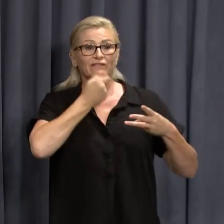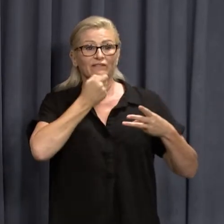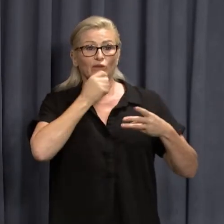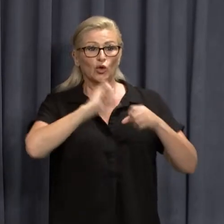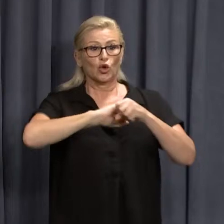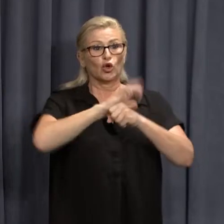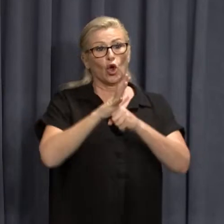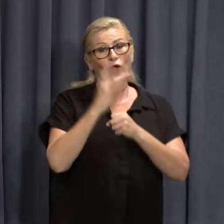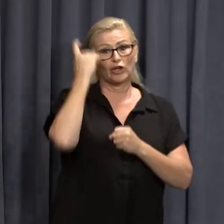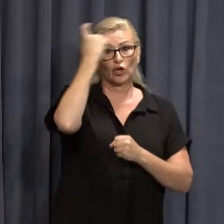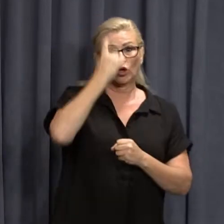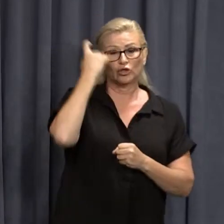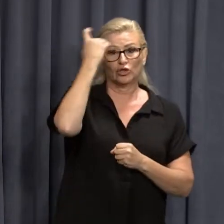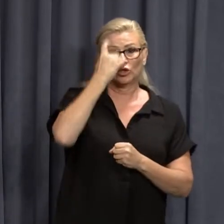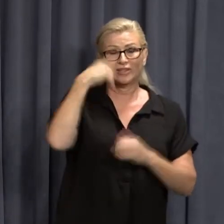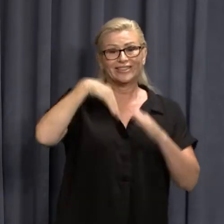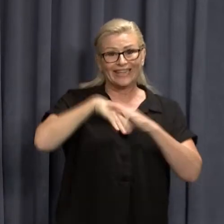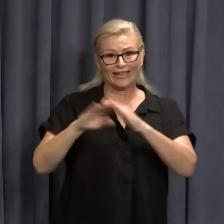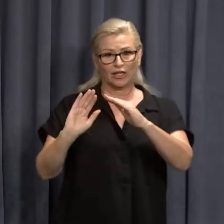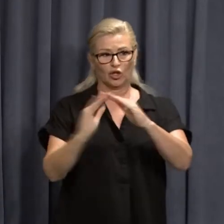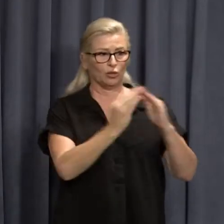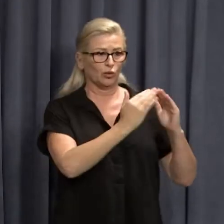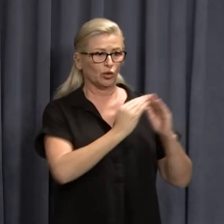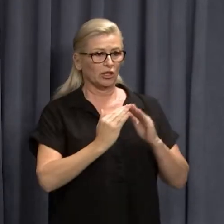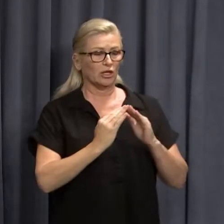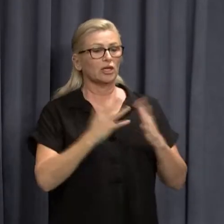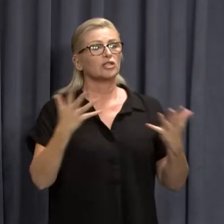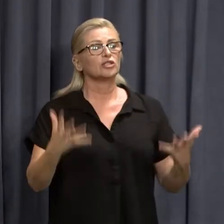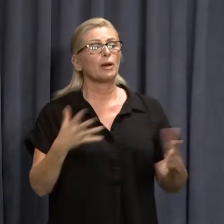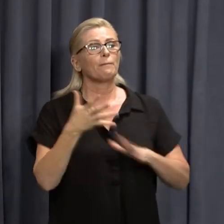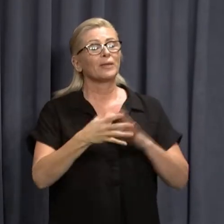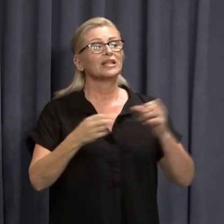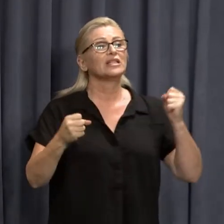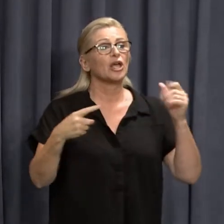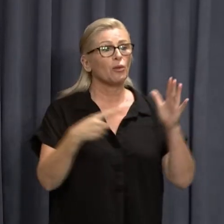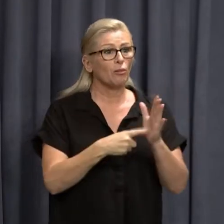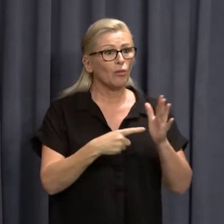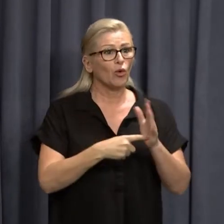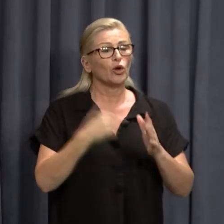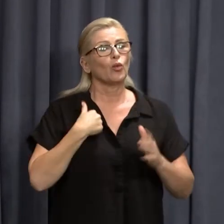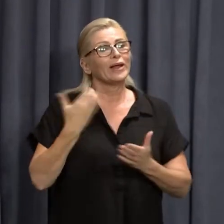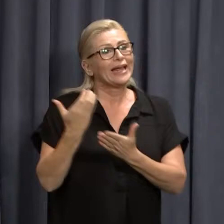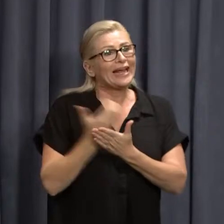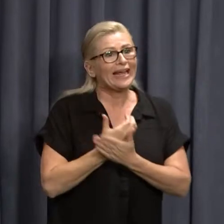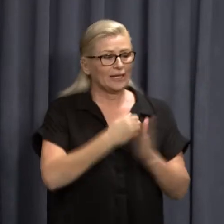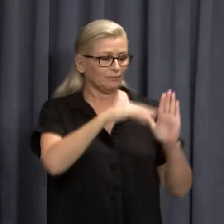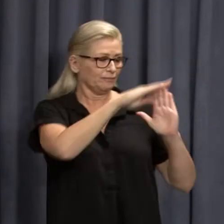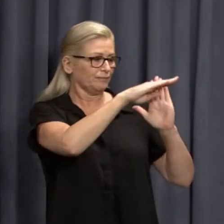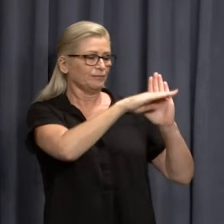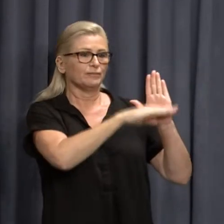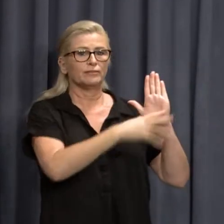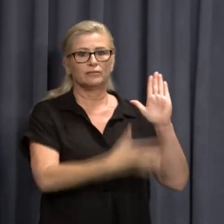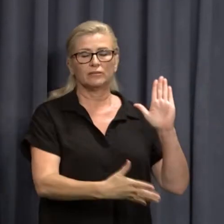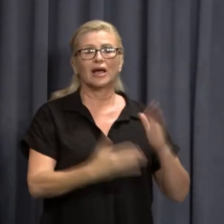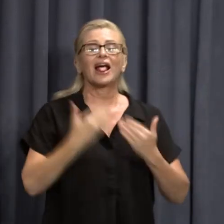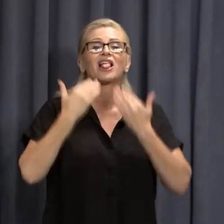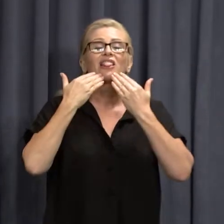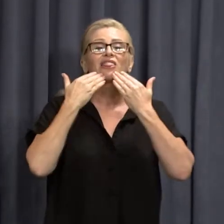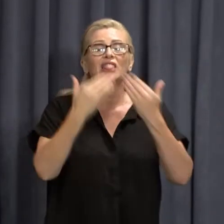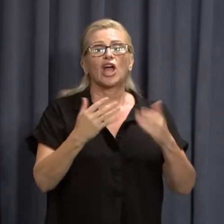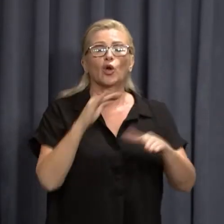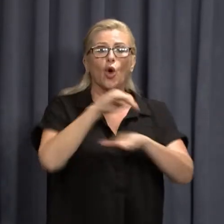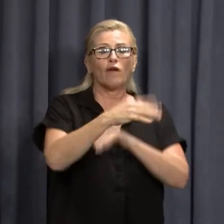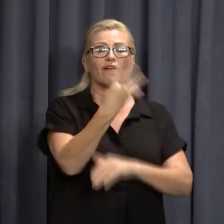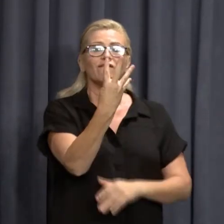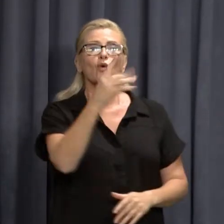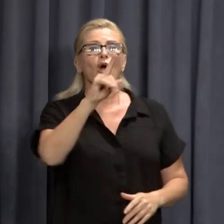So it is as important than ever that we keep up our public health measures. Thank you to the more than 4,000 West Australians